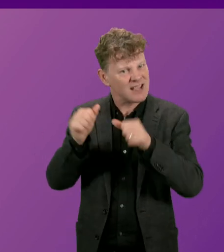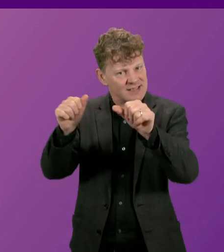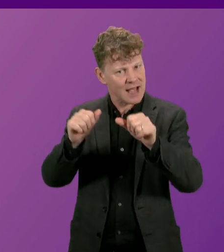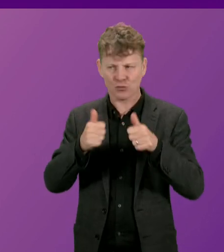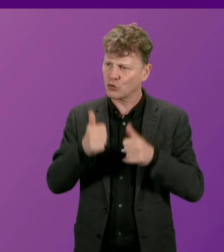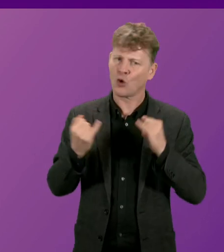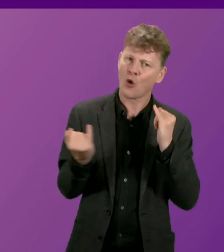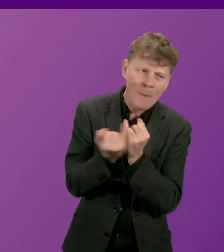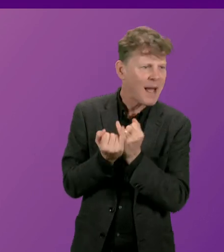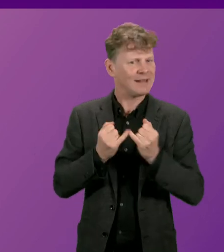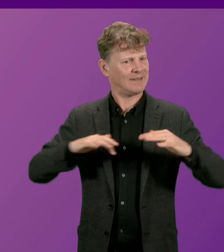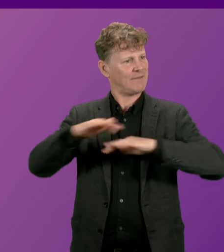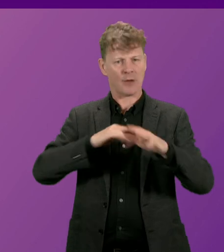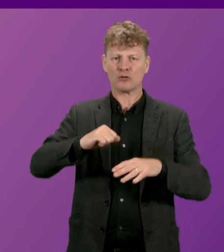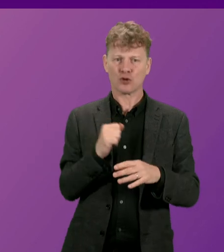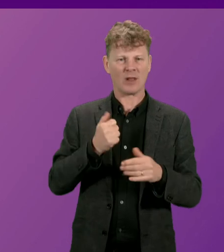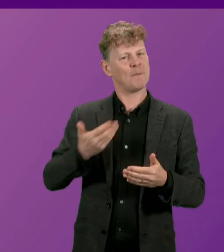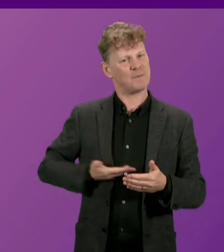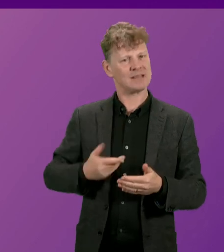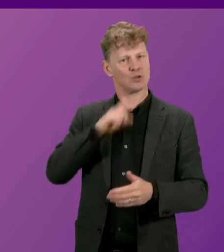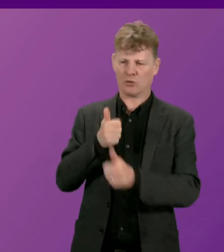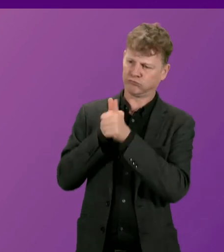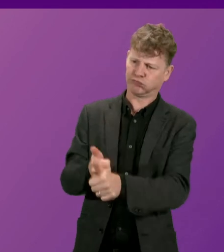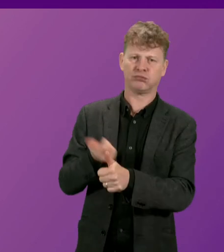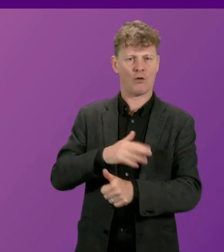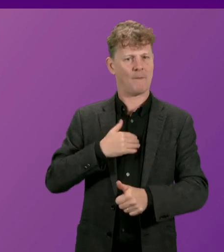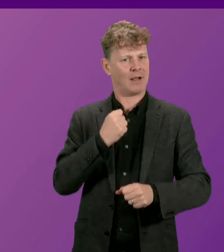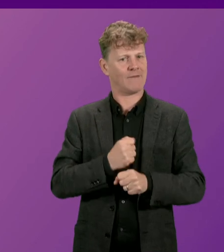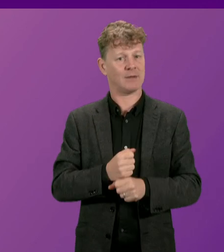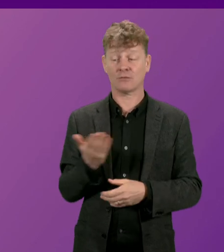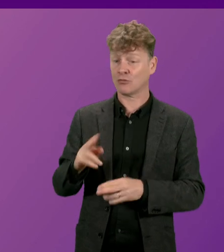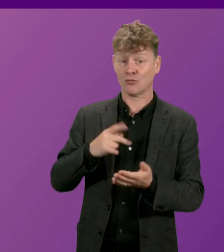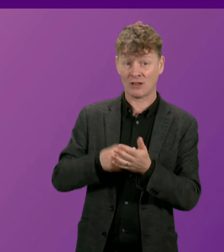in Scotland. That's what business will get from my Government. Russell Finlay.